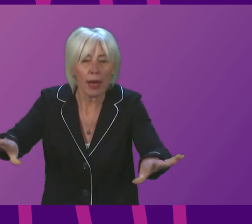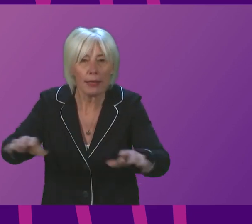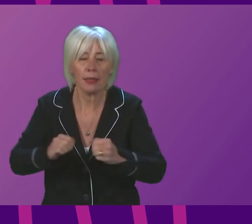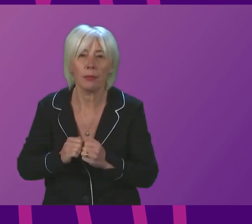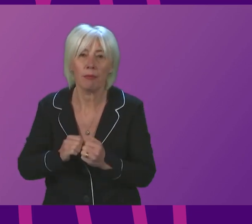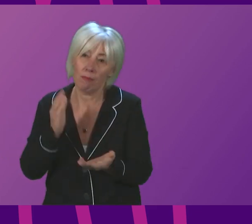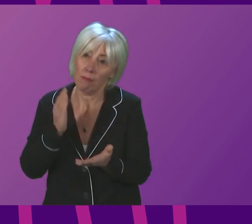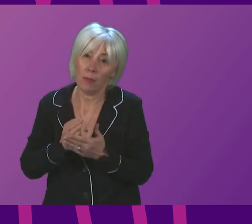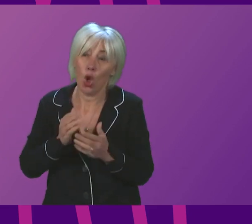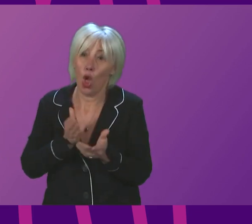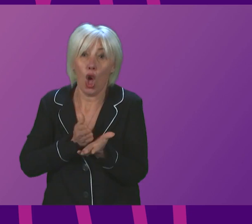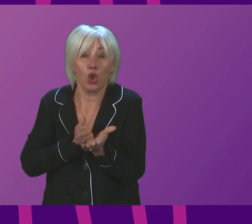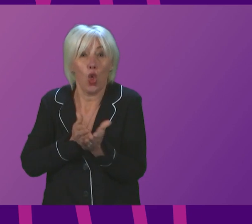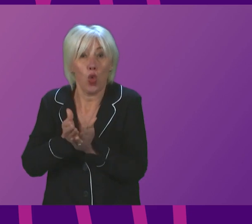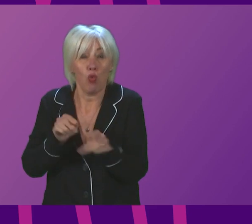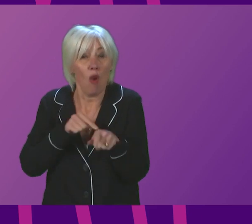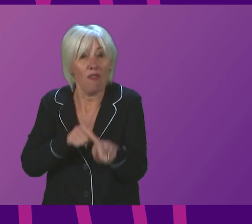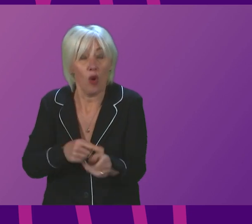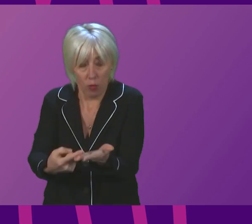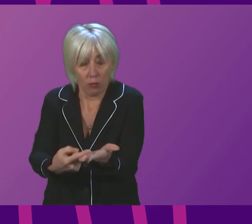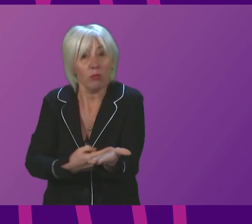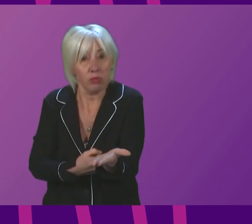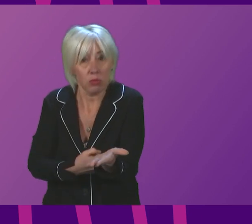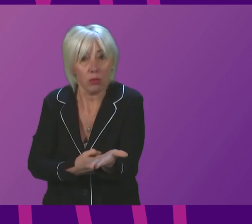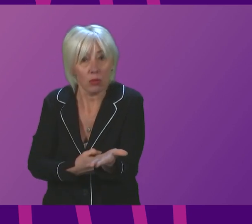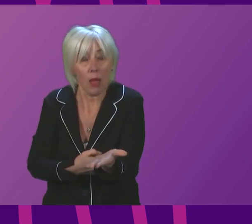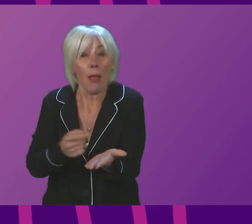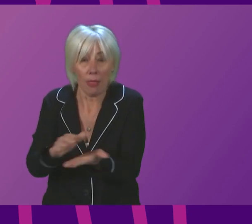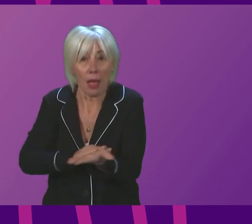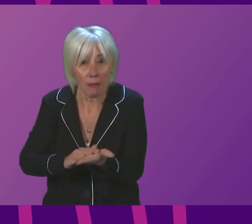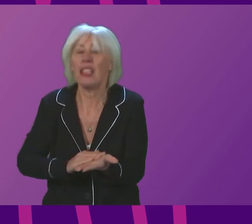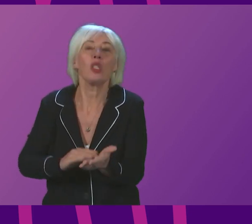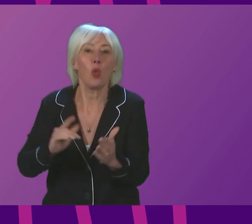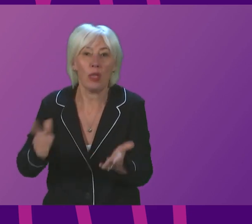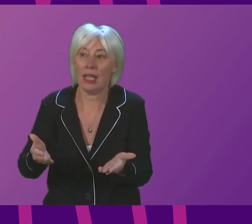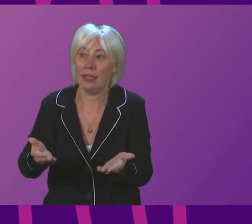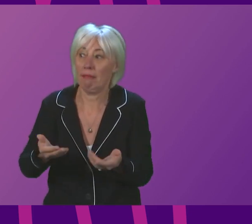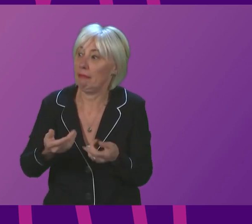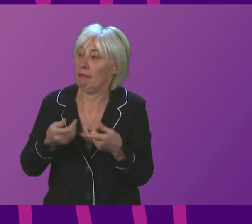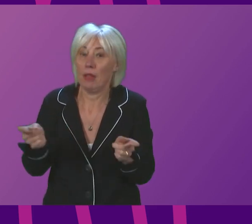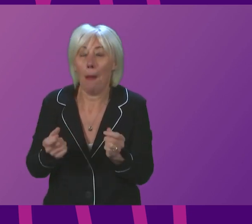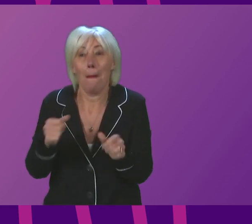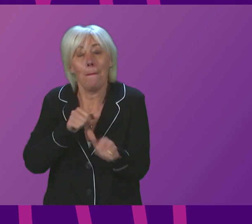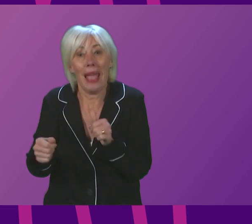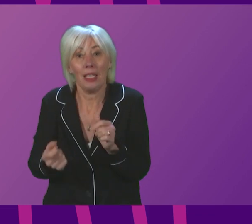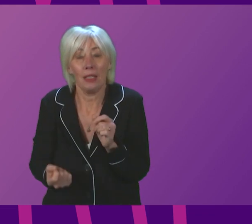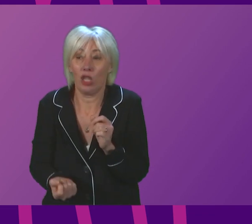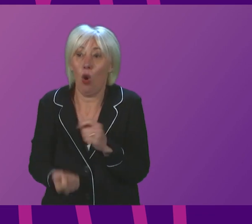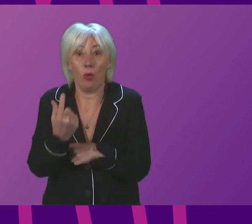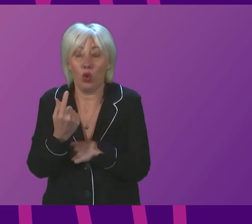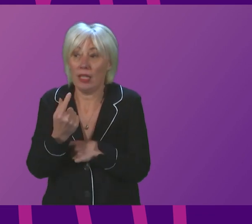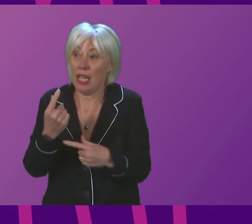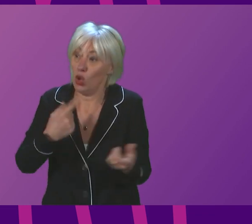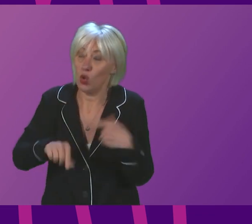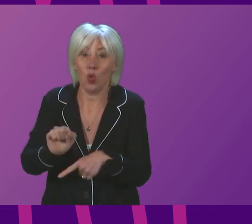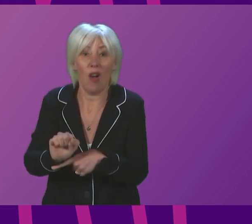is through heightened compliance with current protections that we will give ourselves the best possible chance of avoiding the need